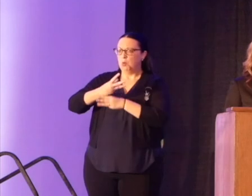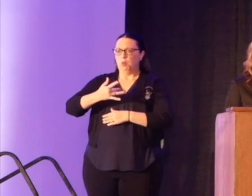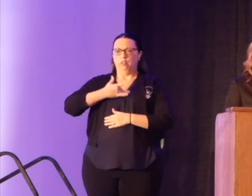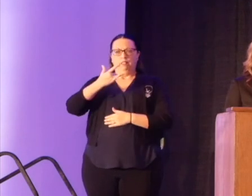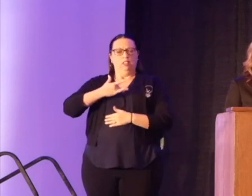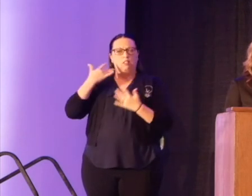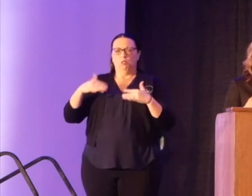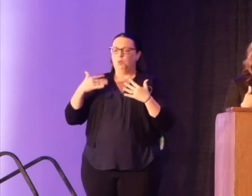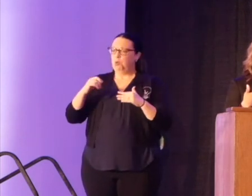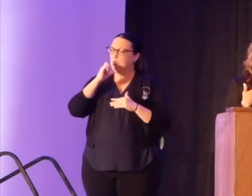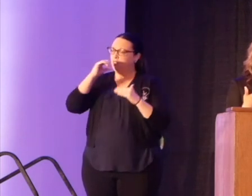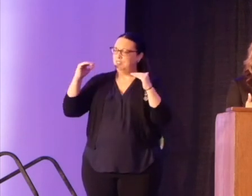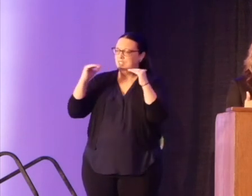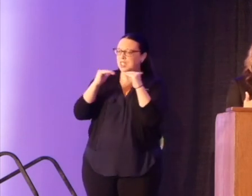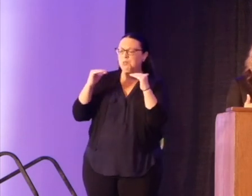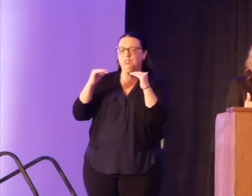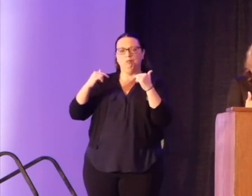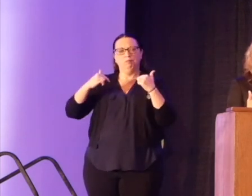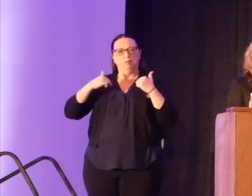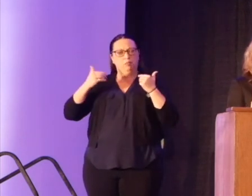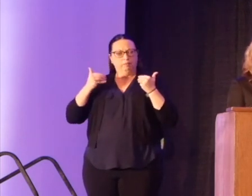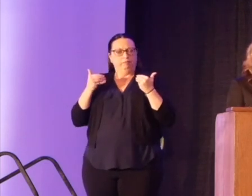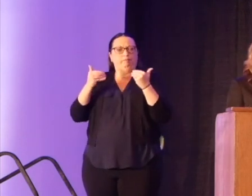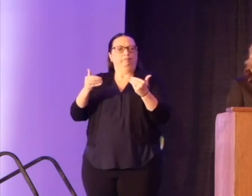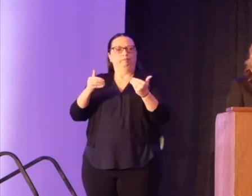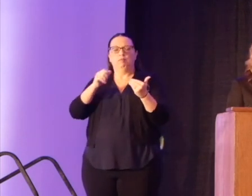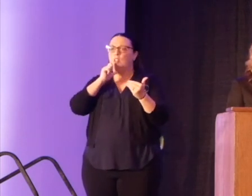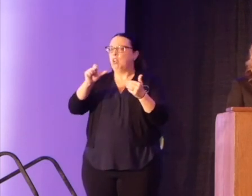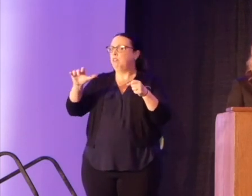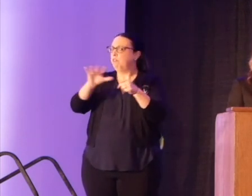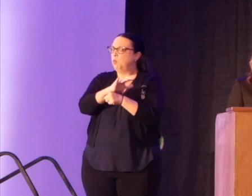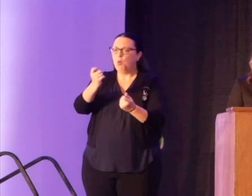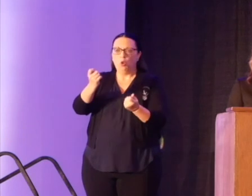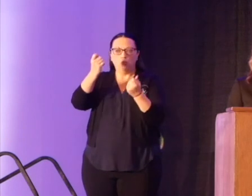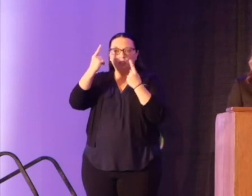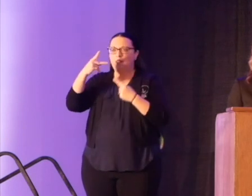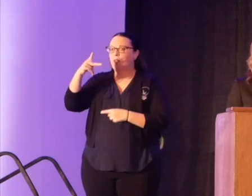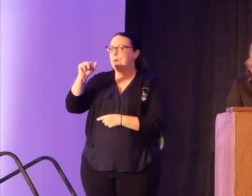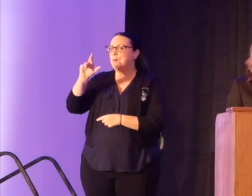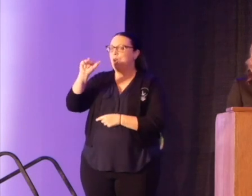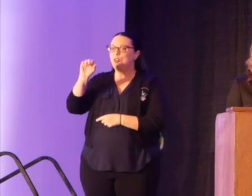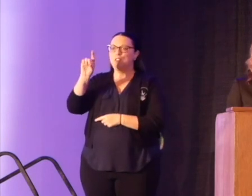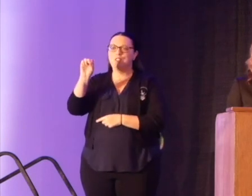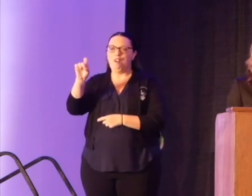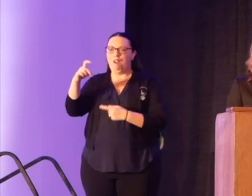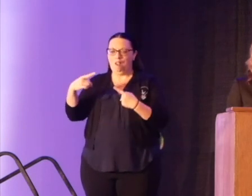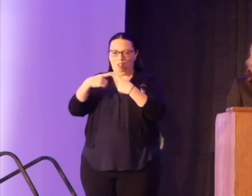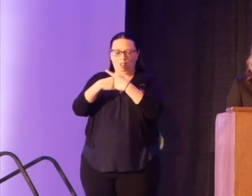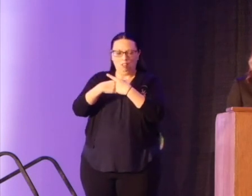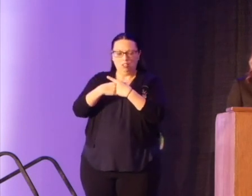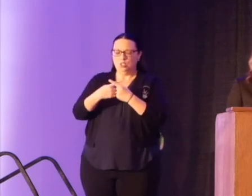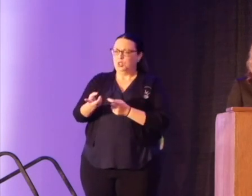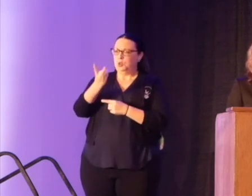inequity, I did so without fully understanding the paradox, a tale of two cities that exist in the